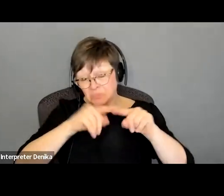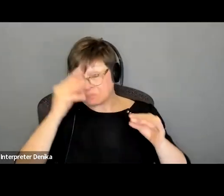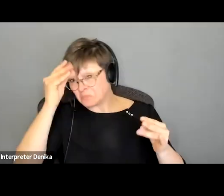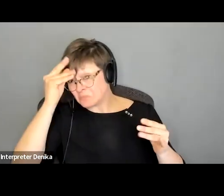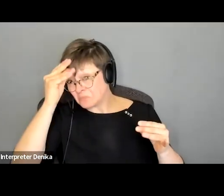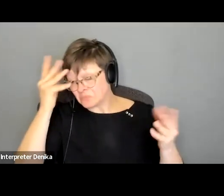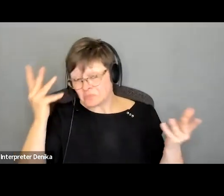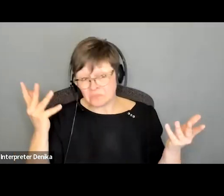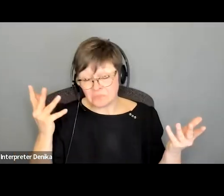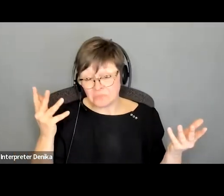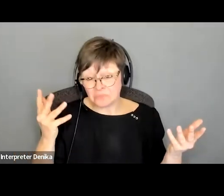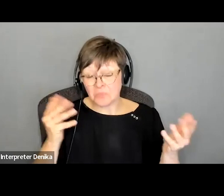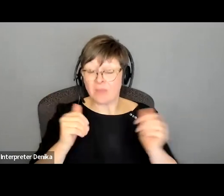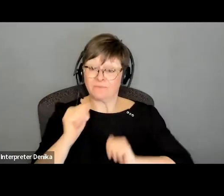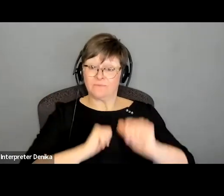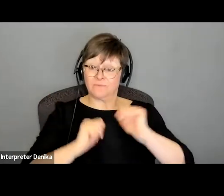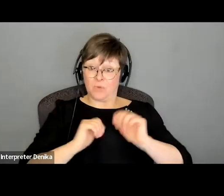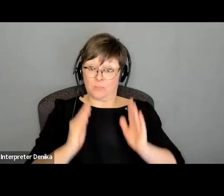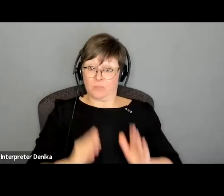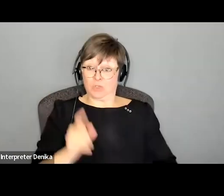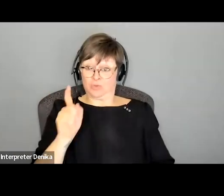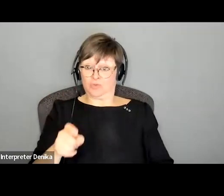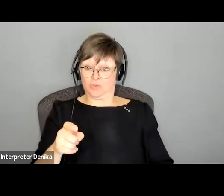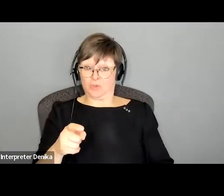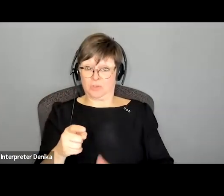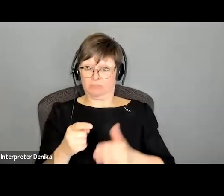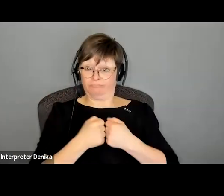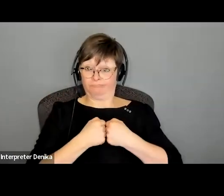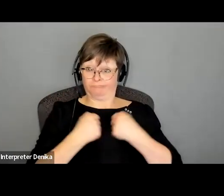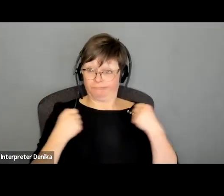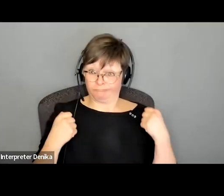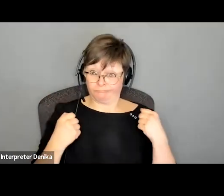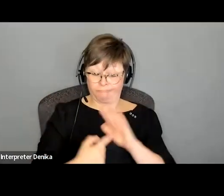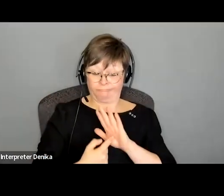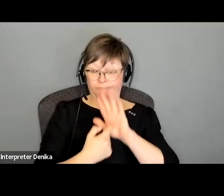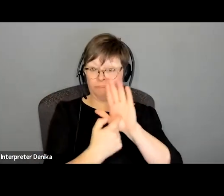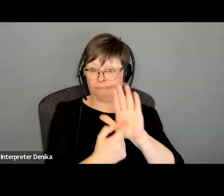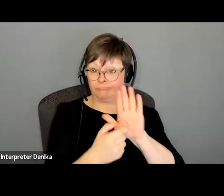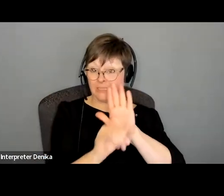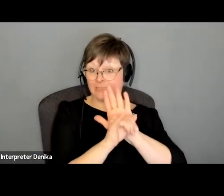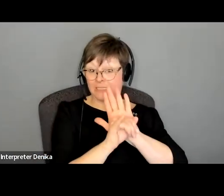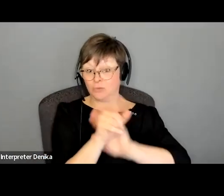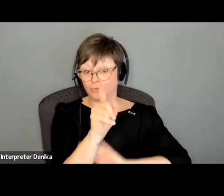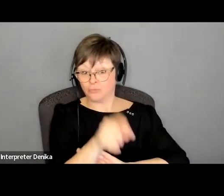performers disclose uh aspects of identity